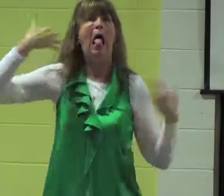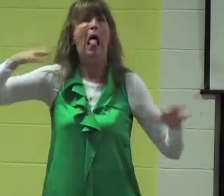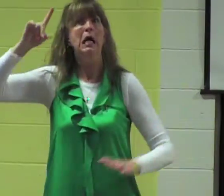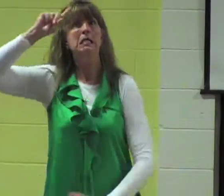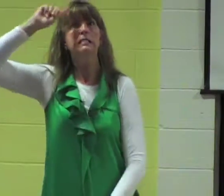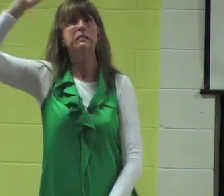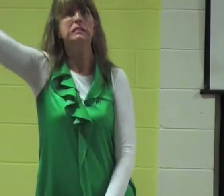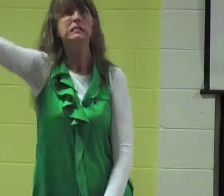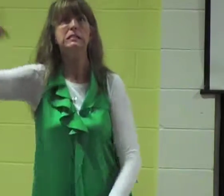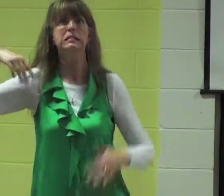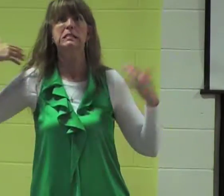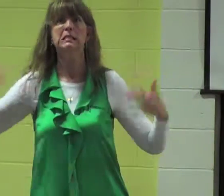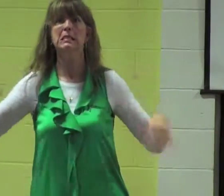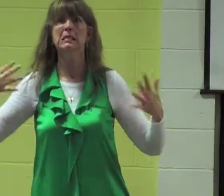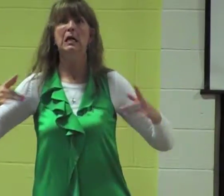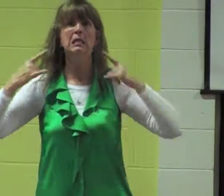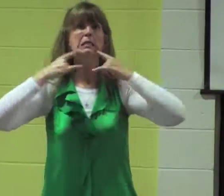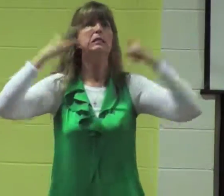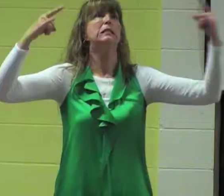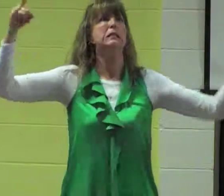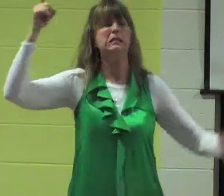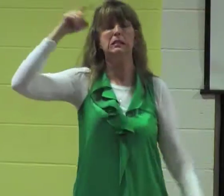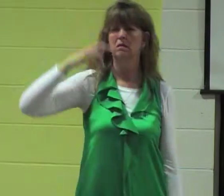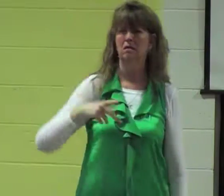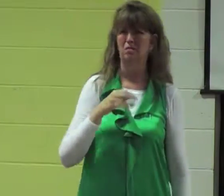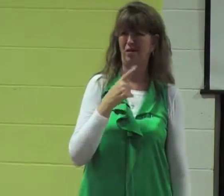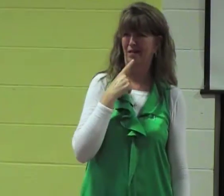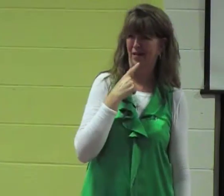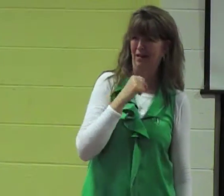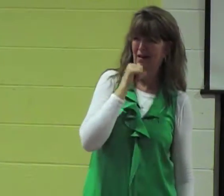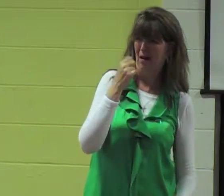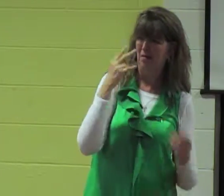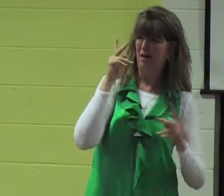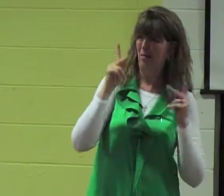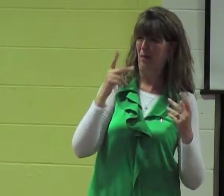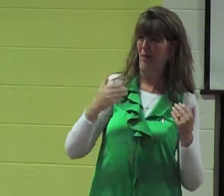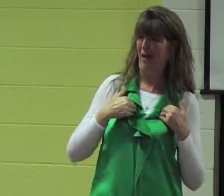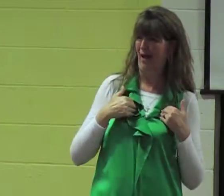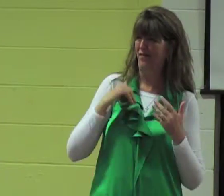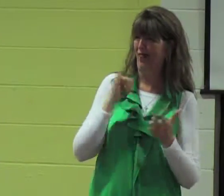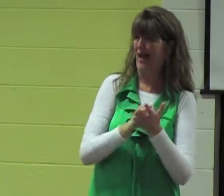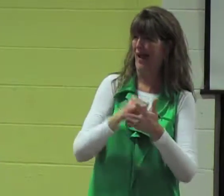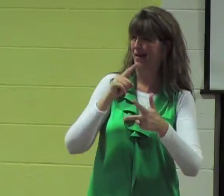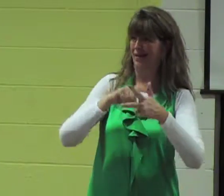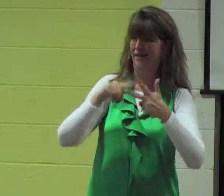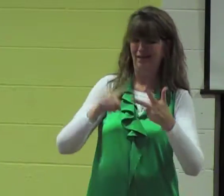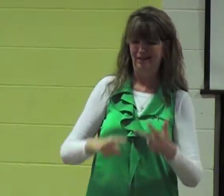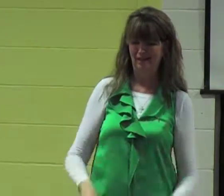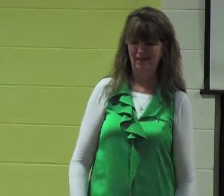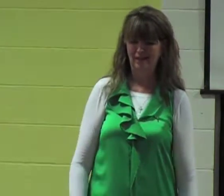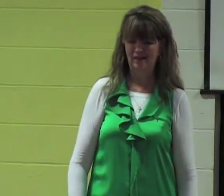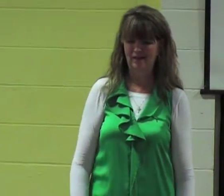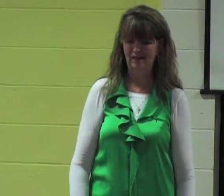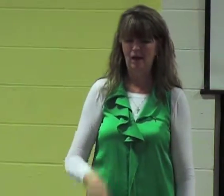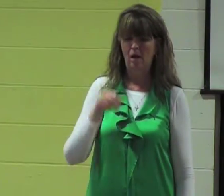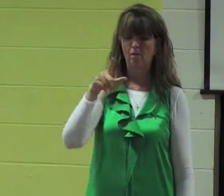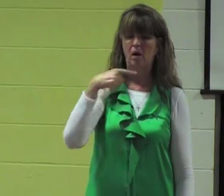the people who are wise and intellectual and famous the people who keep telling the people